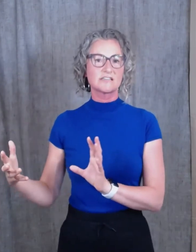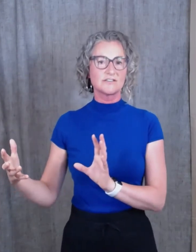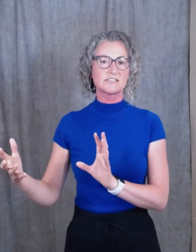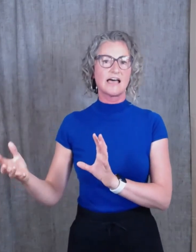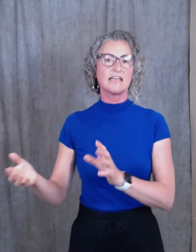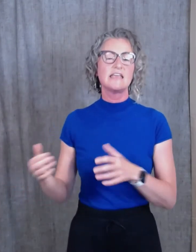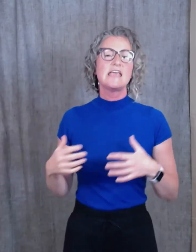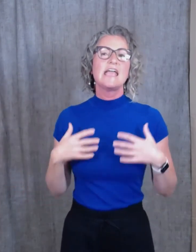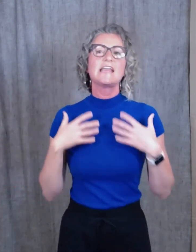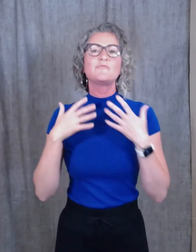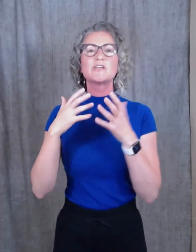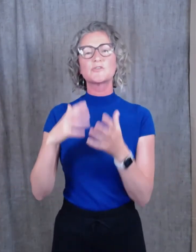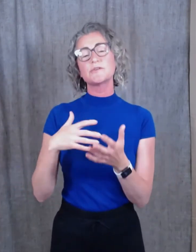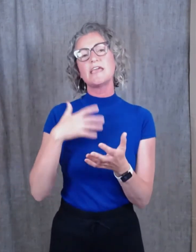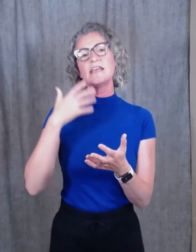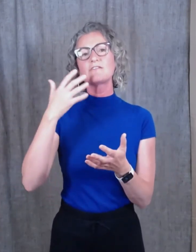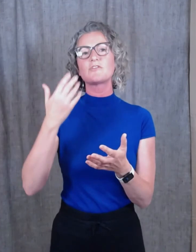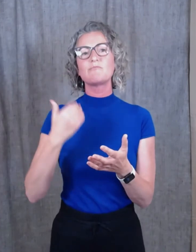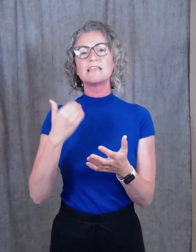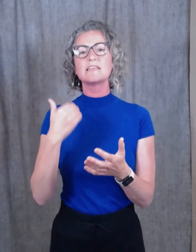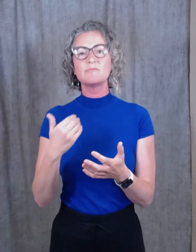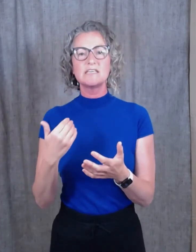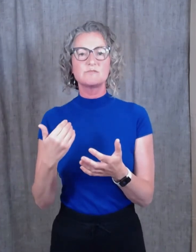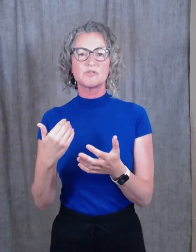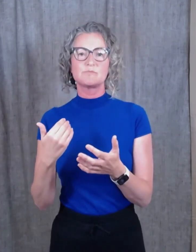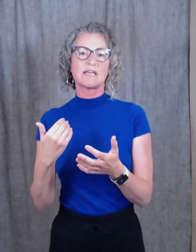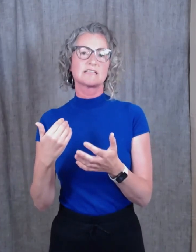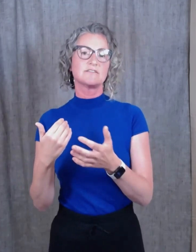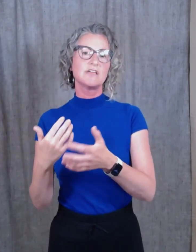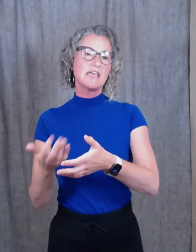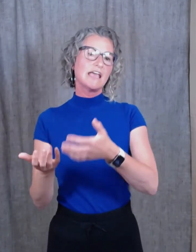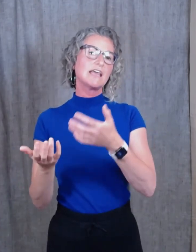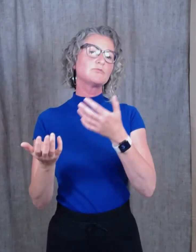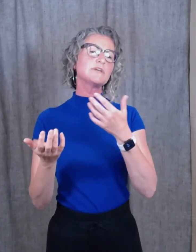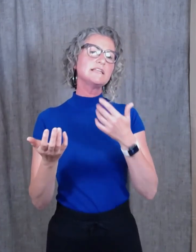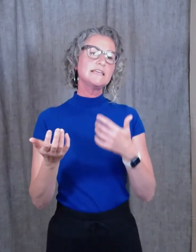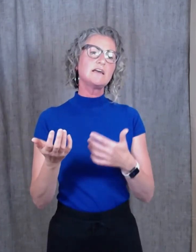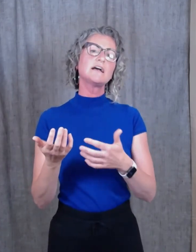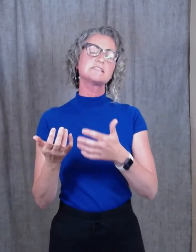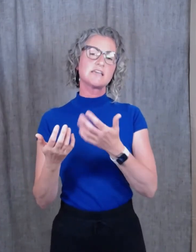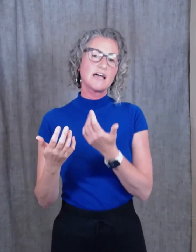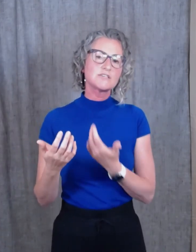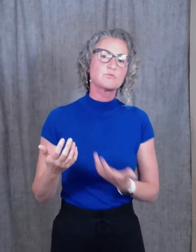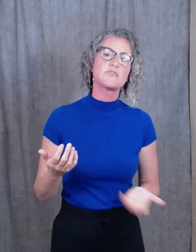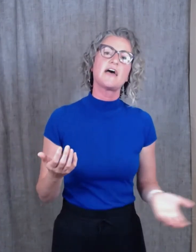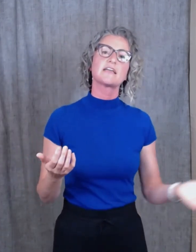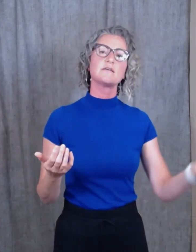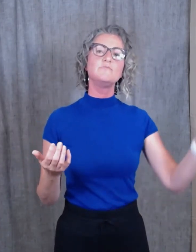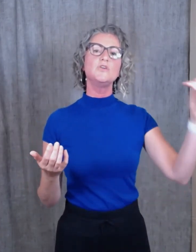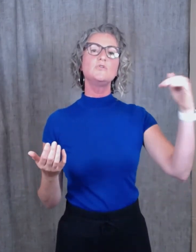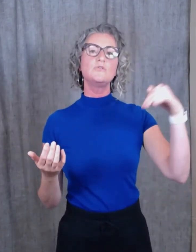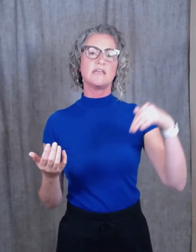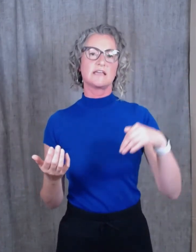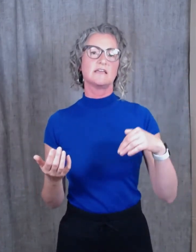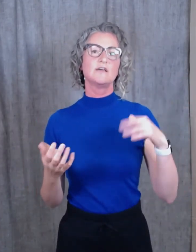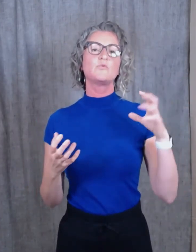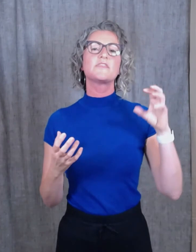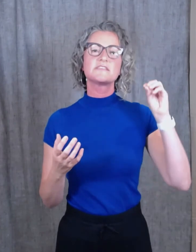side. And I've been creating from my limited perspective. And I'd really lost touch with that communing with the